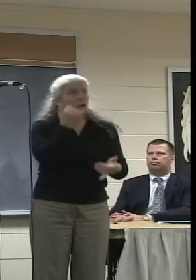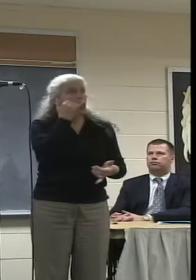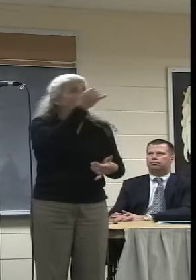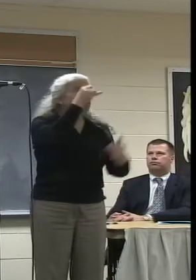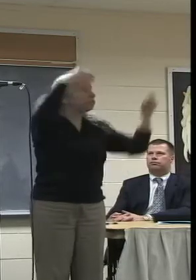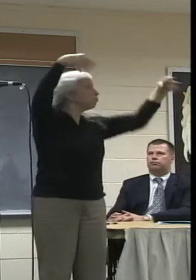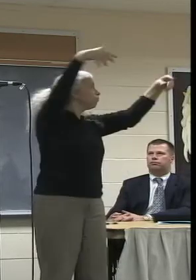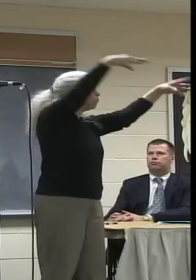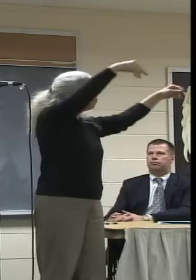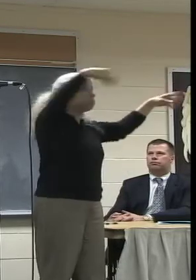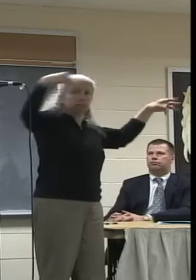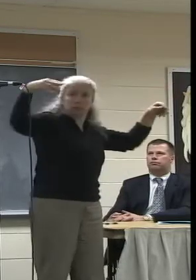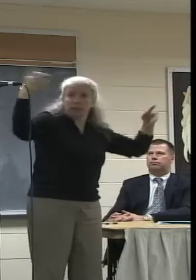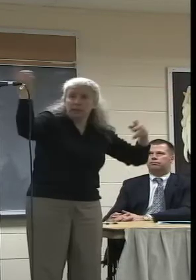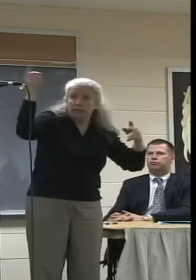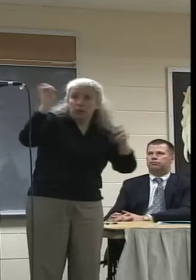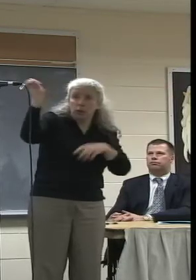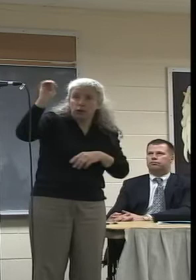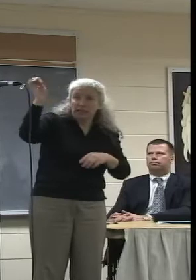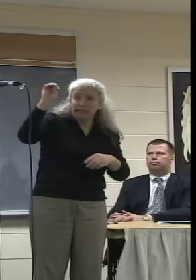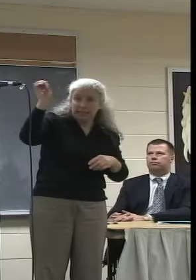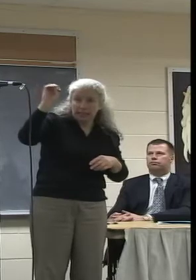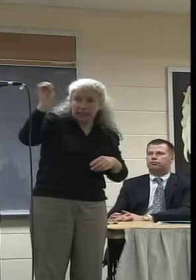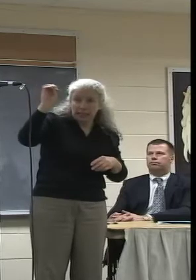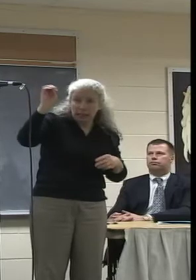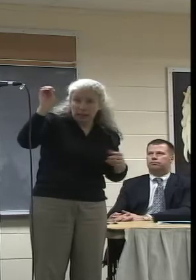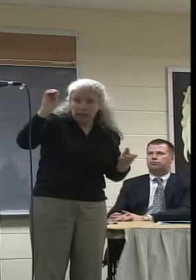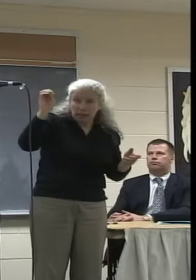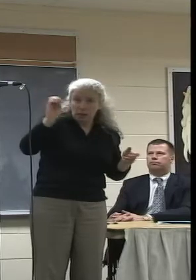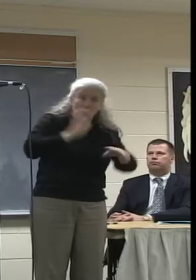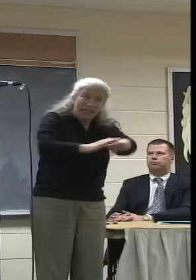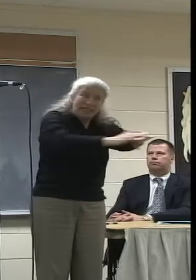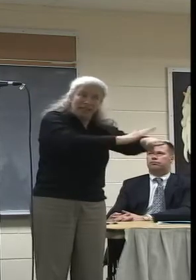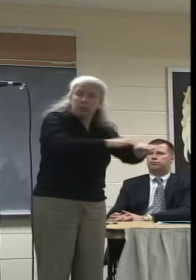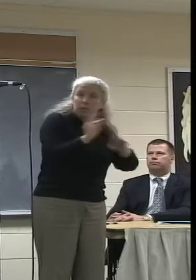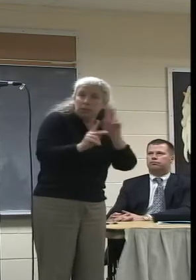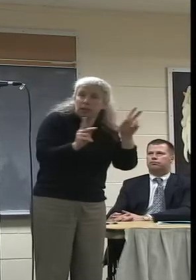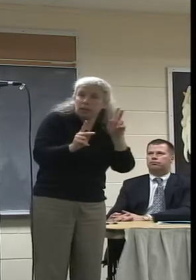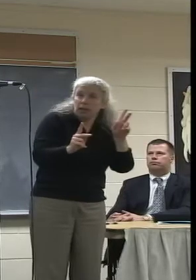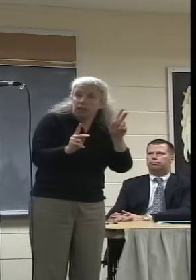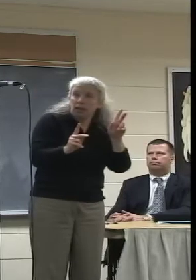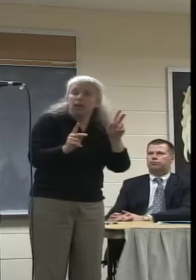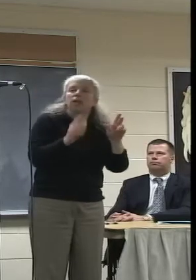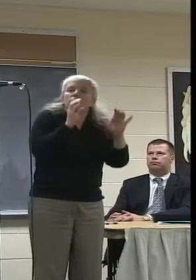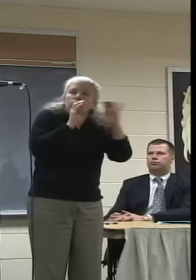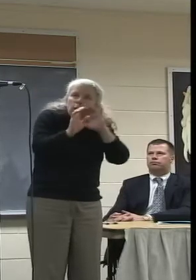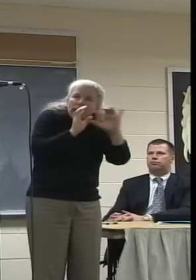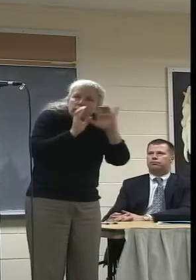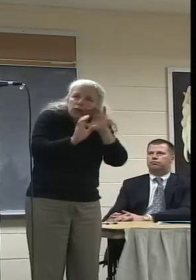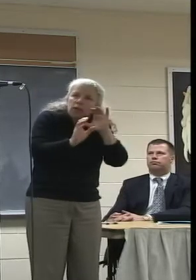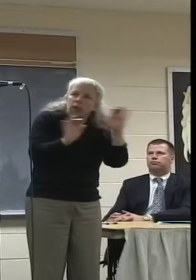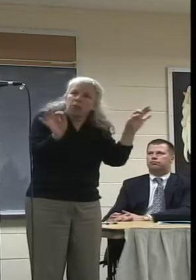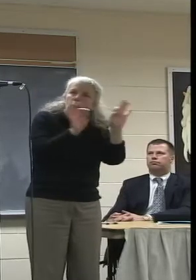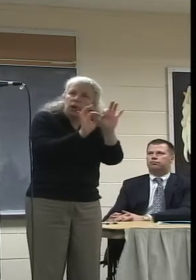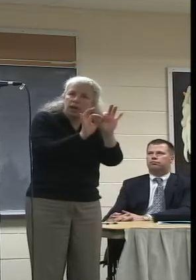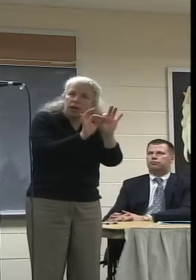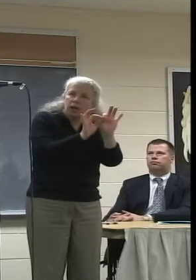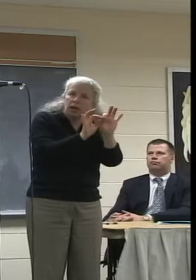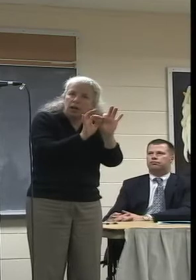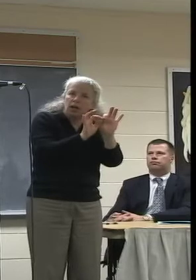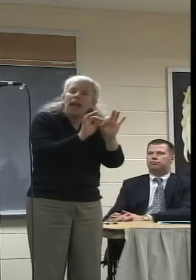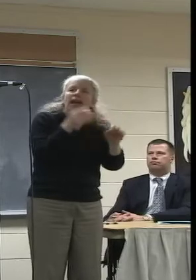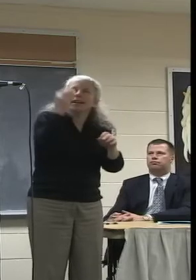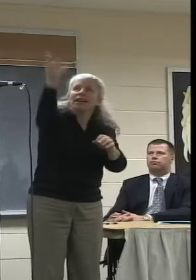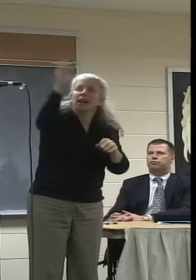that works, having emergency systems arrive, and being able to communicate those needs to the proper authorities,